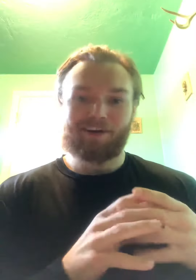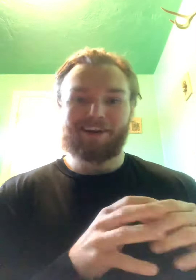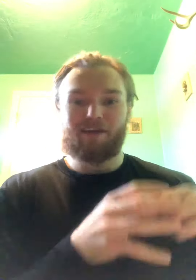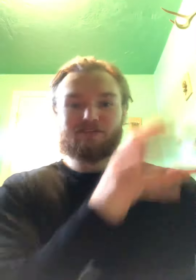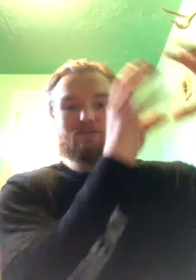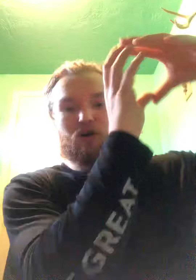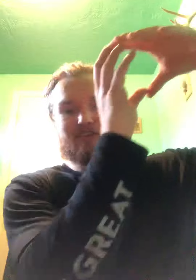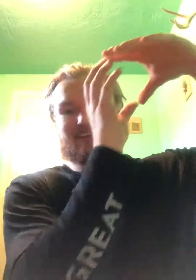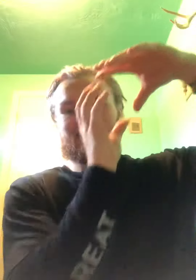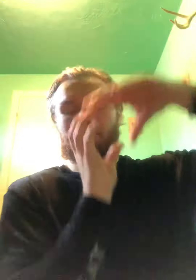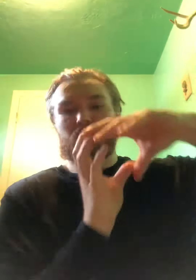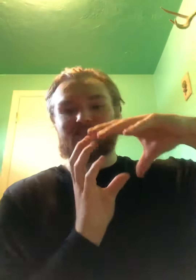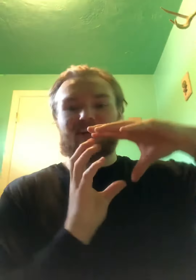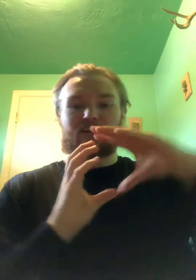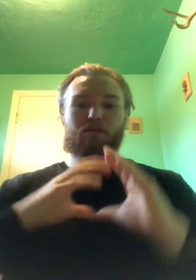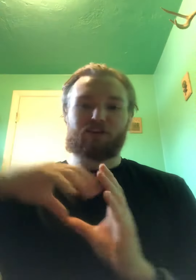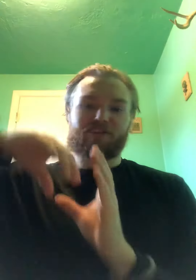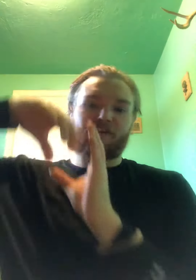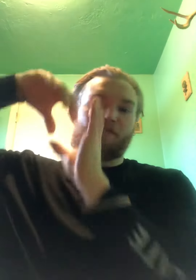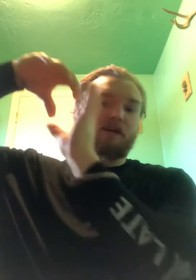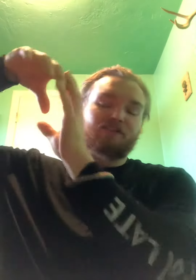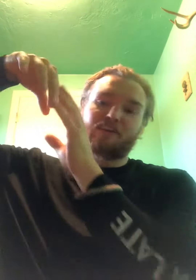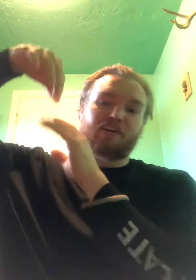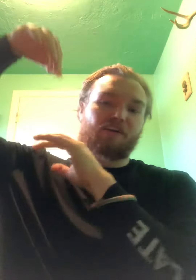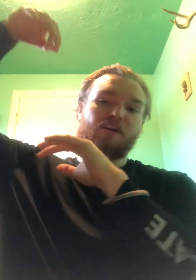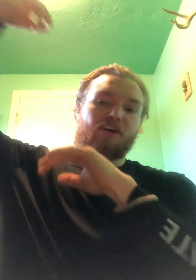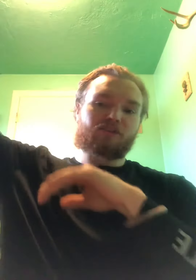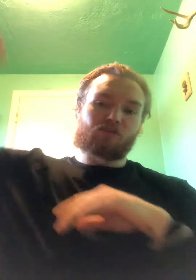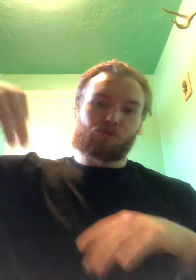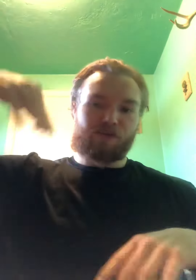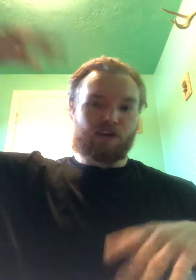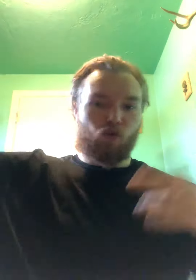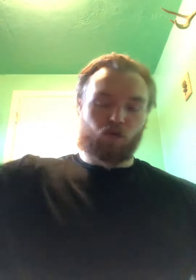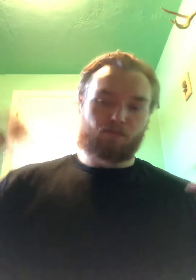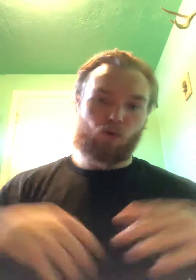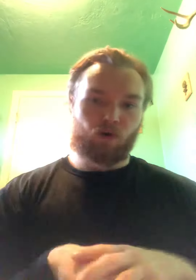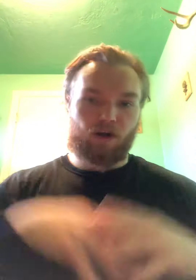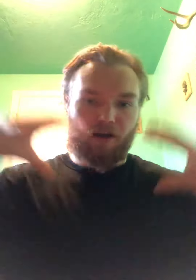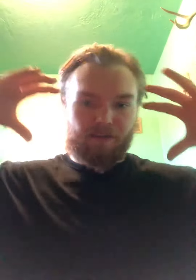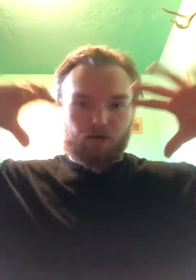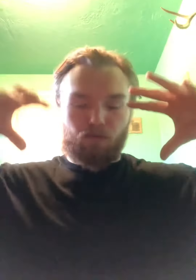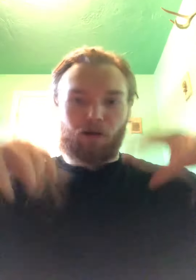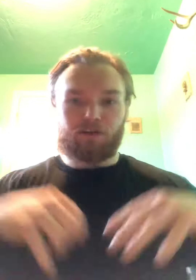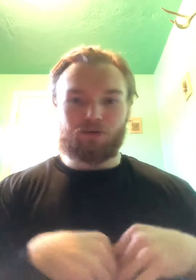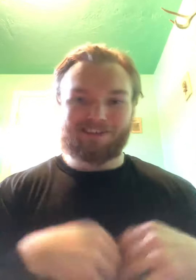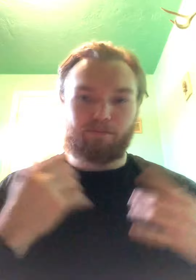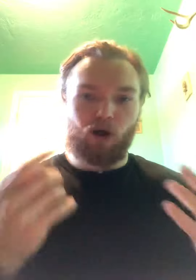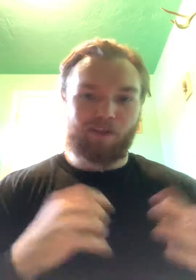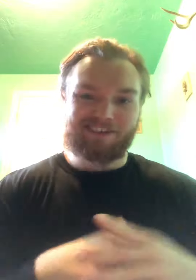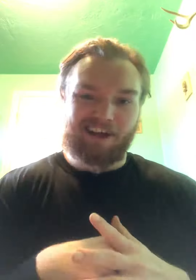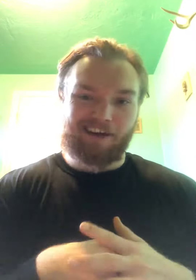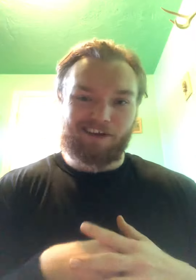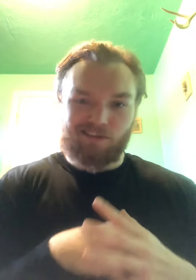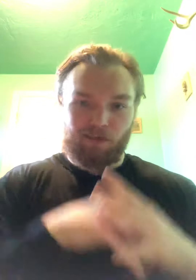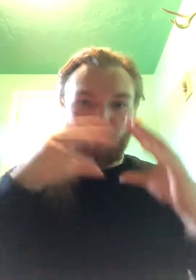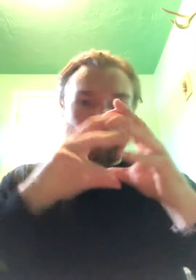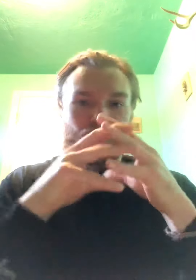together so monosaccharide monosaccharide monosaccharide monosaccharide so three or more uh that whole molecule is a polysaccharide so like mono